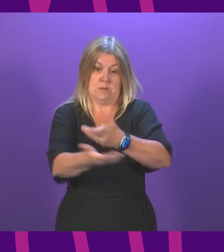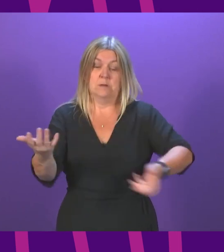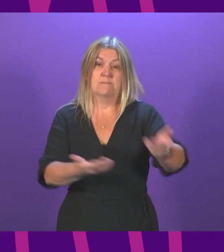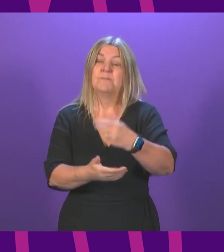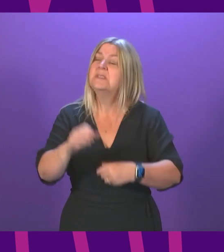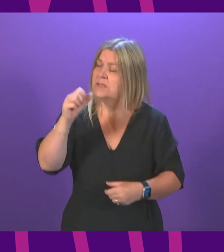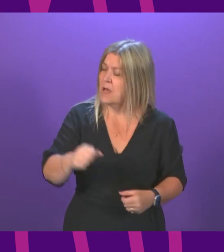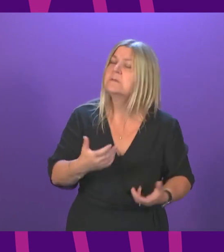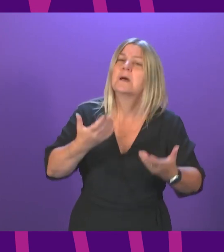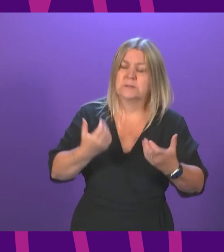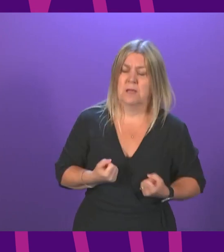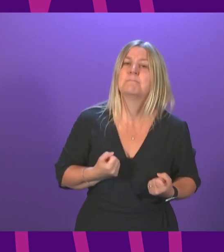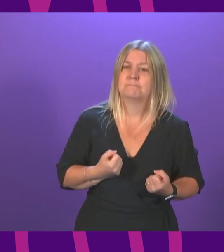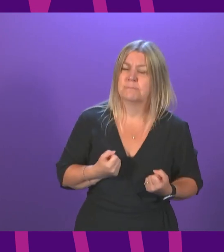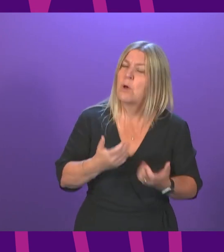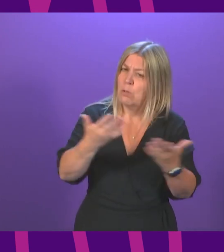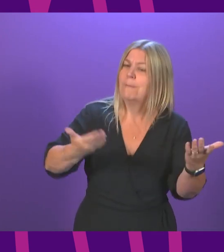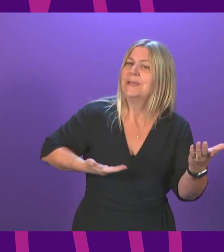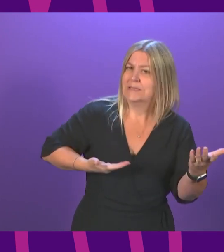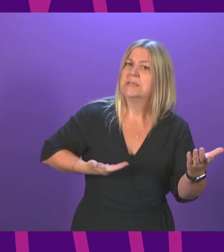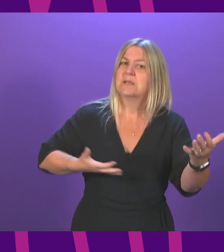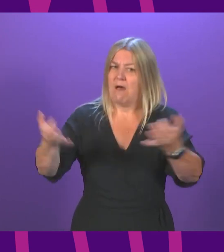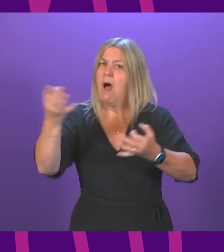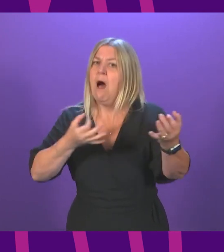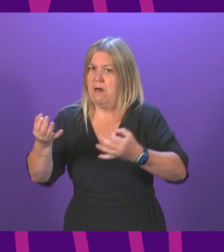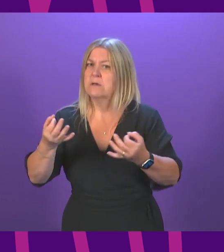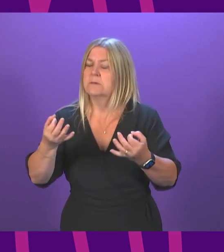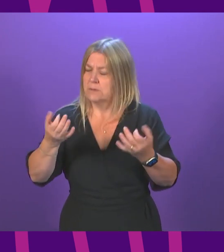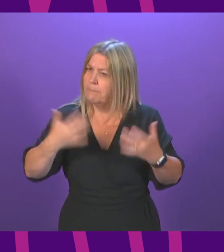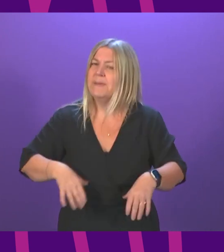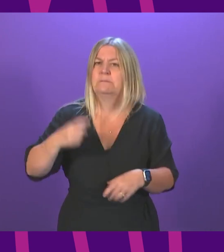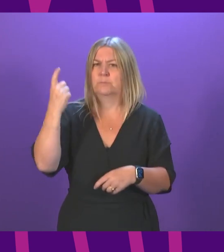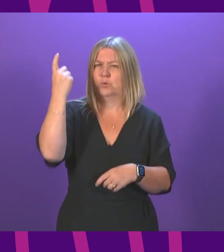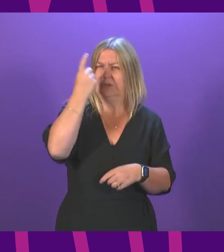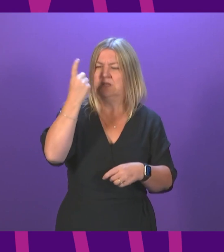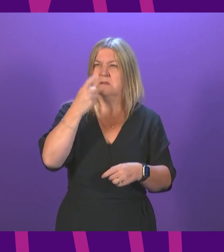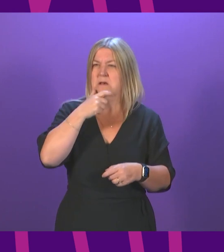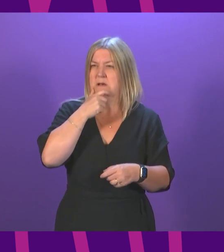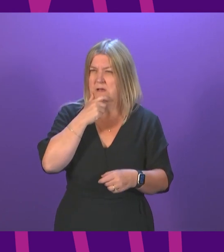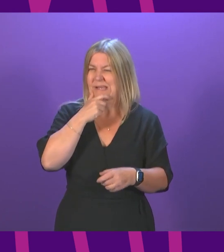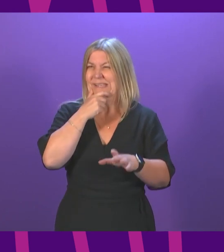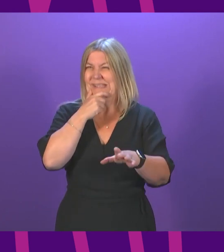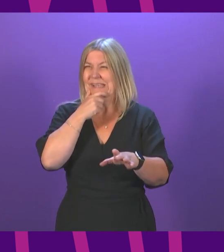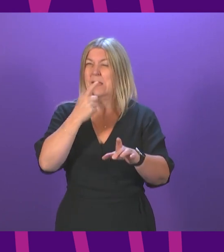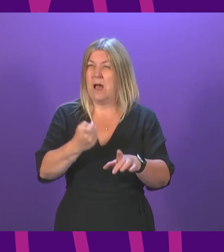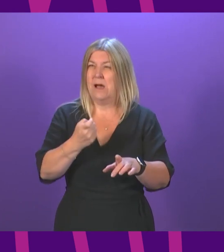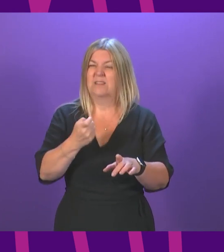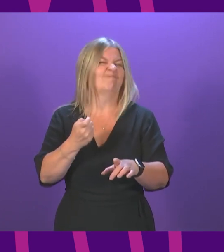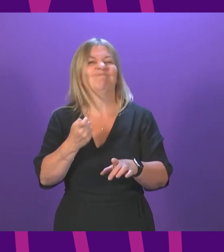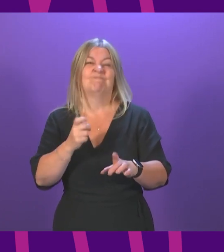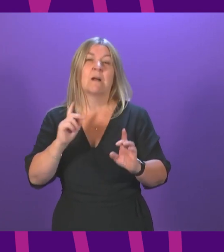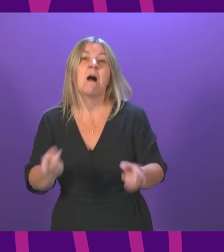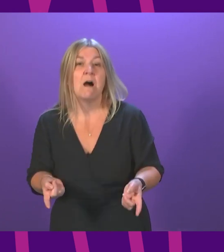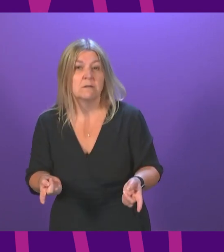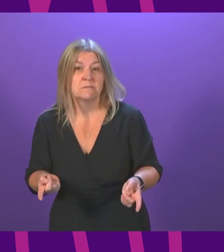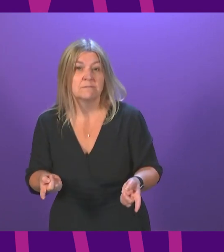there will be many things that business asks us to do that we consider and can't do. And the reason for that is not because we're not listening. The reason for that